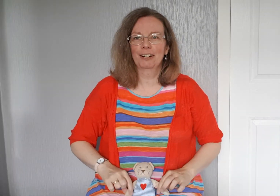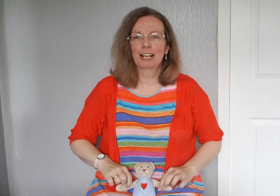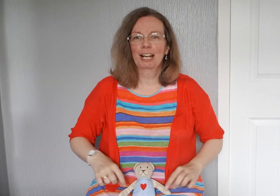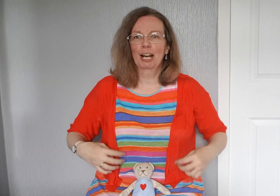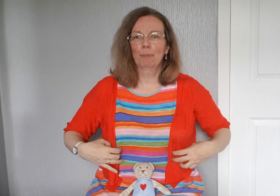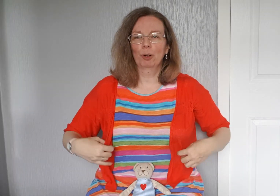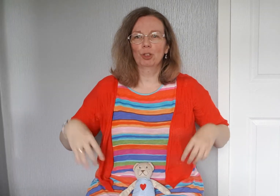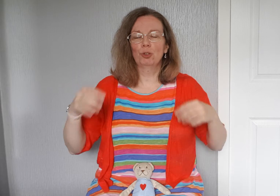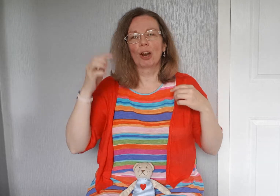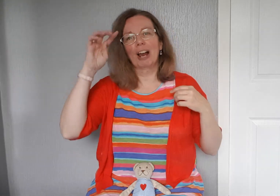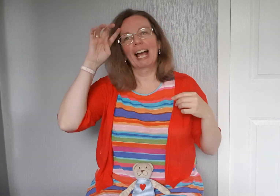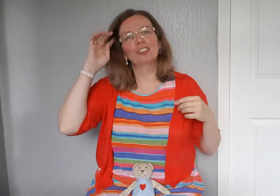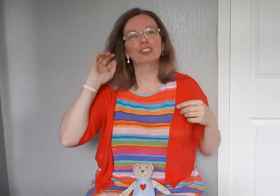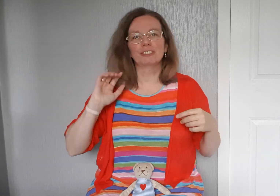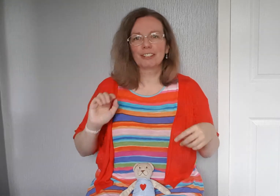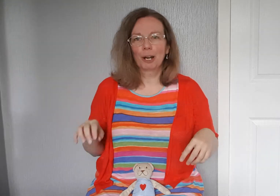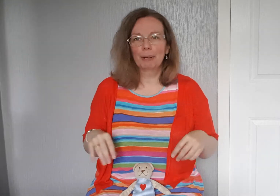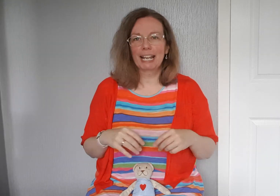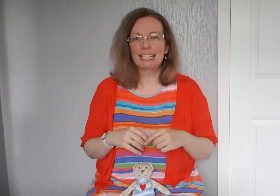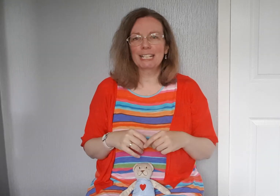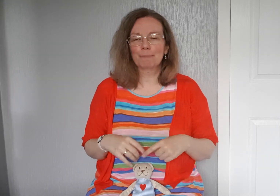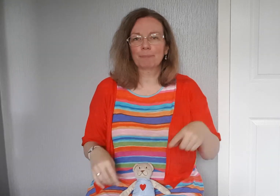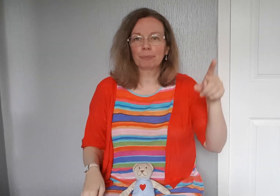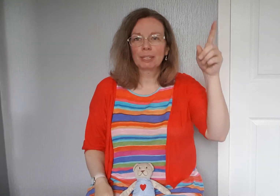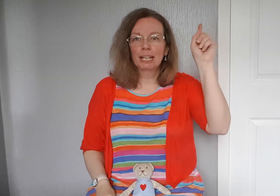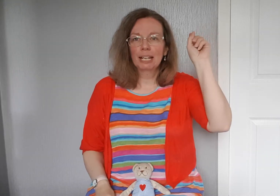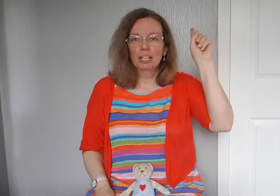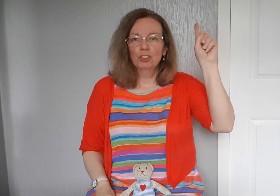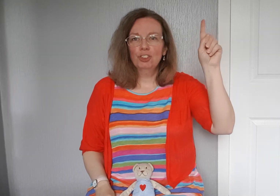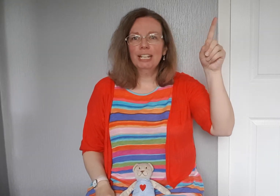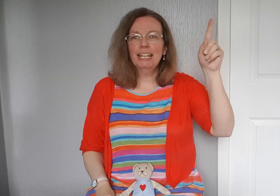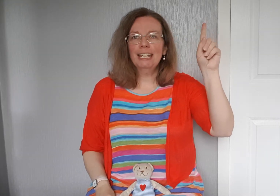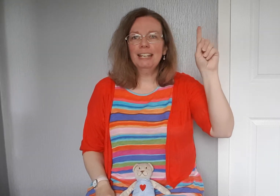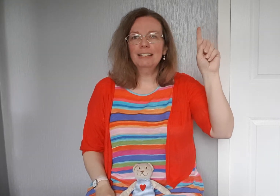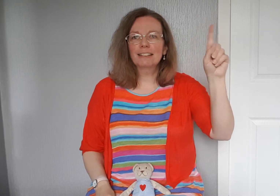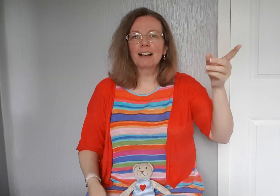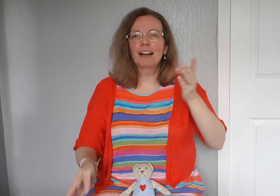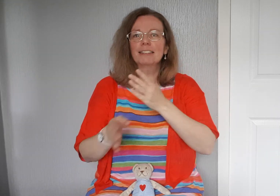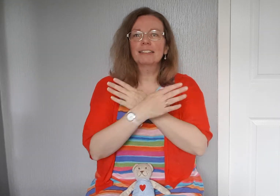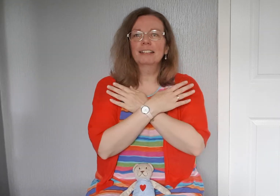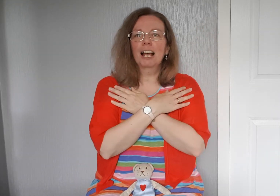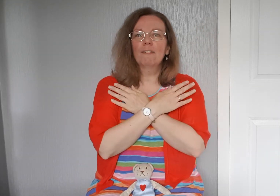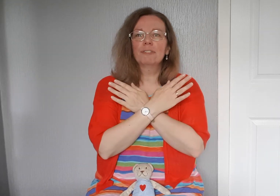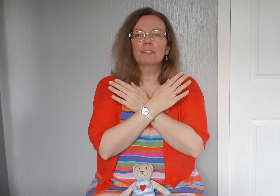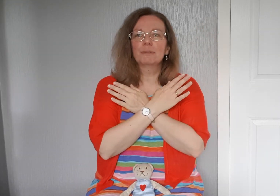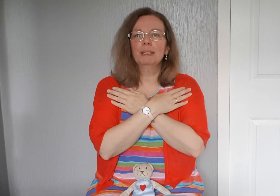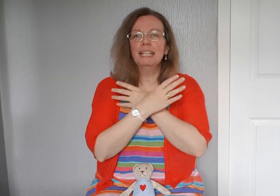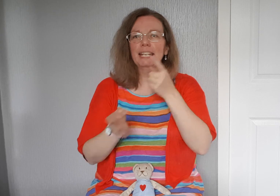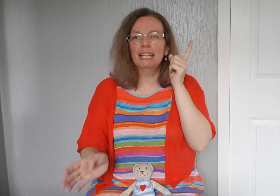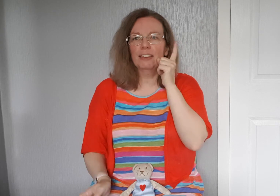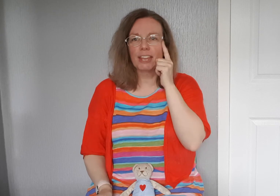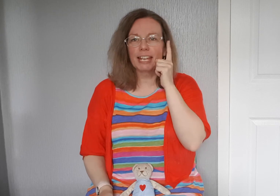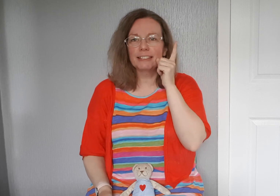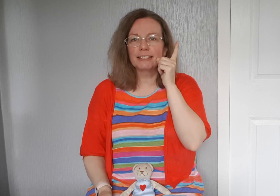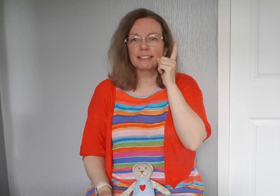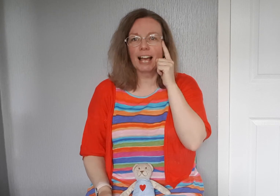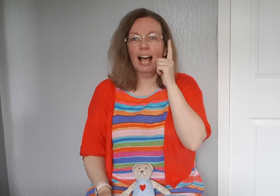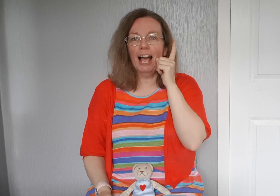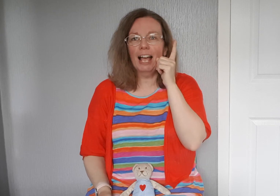and we're going to do our actions. ready? Jesus loves me, this I